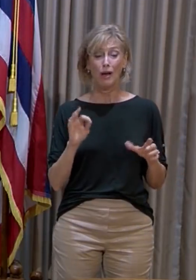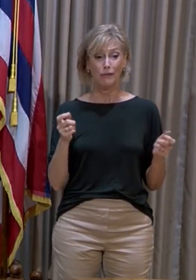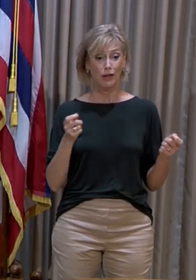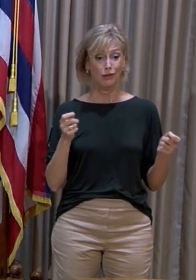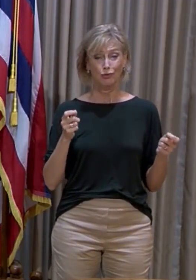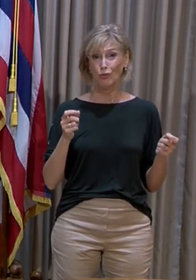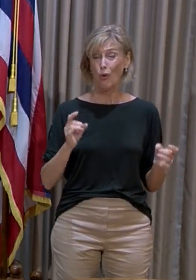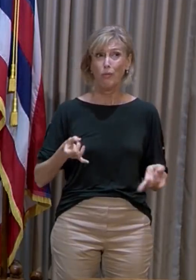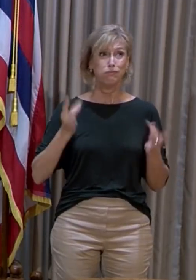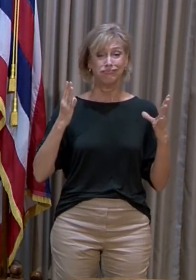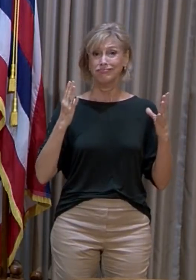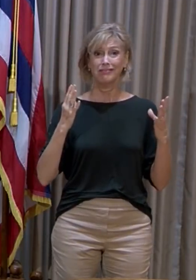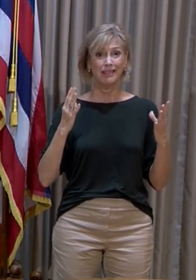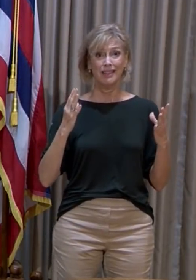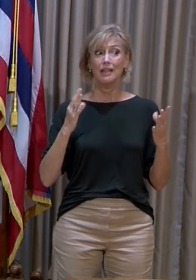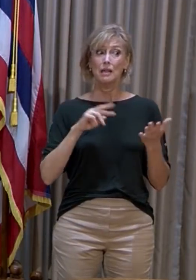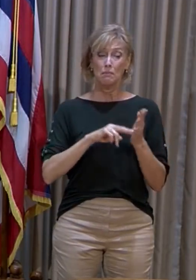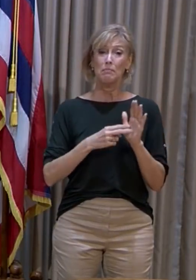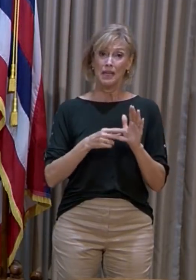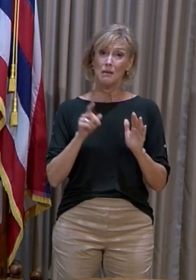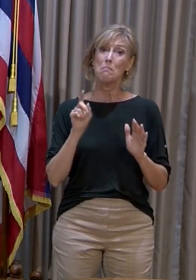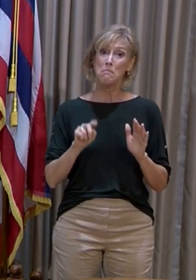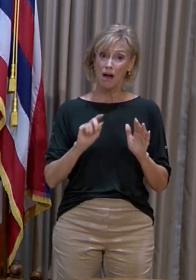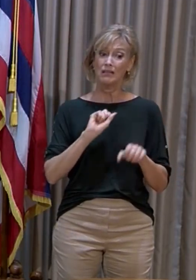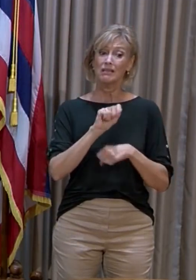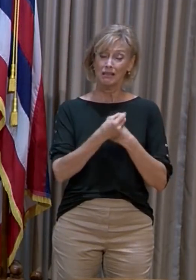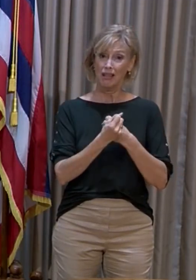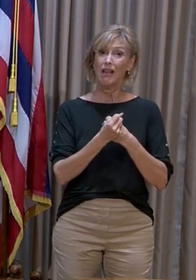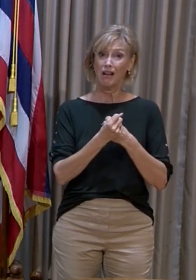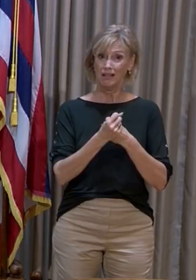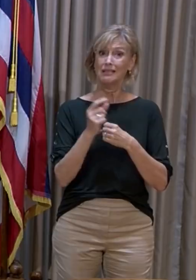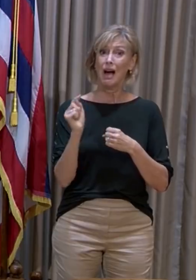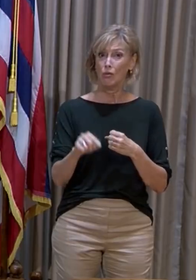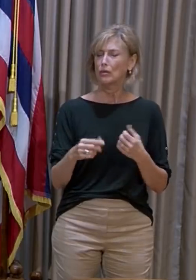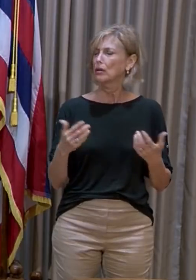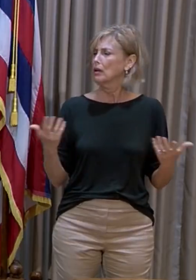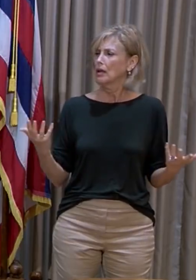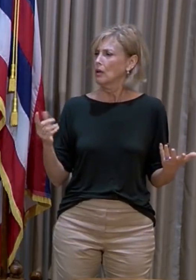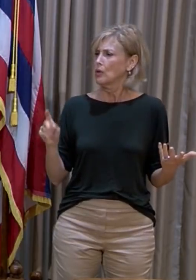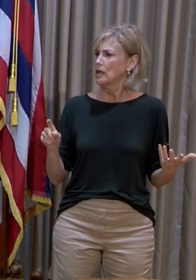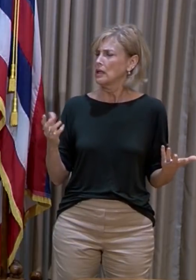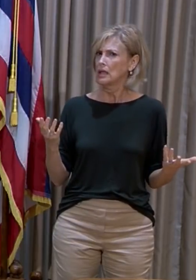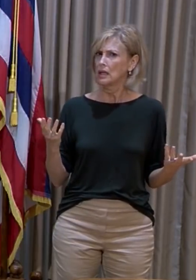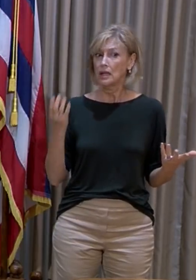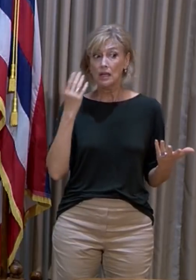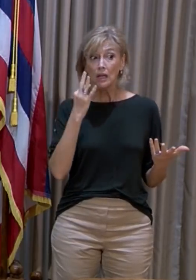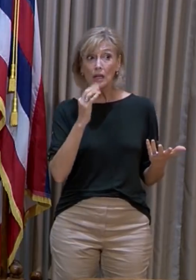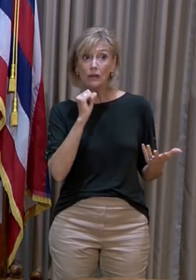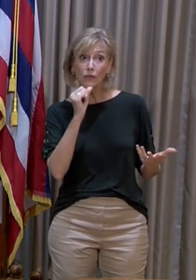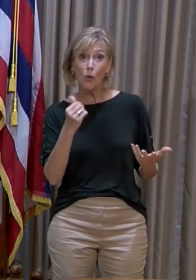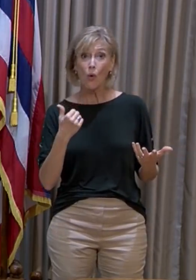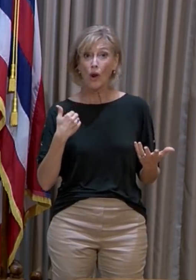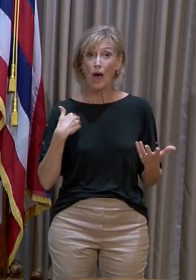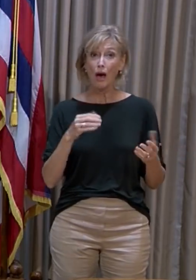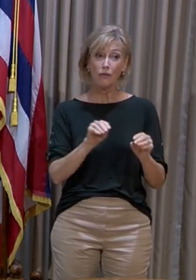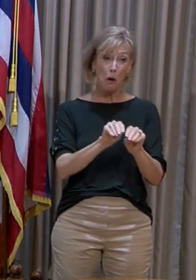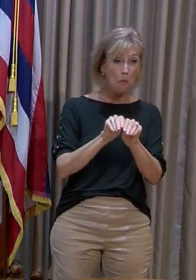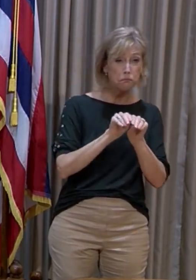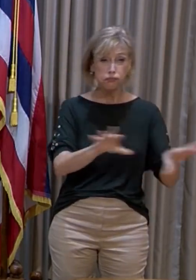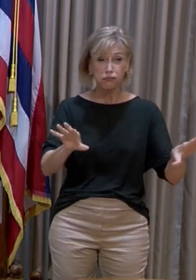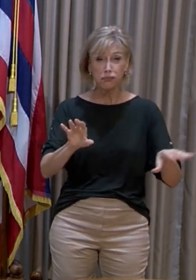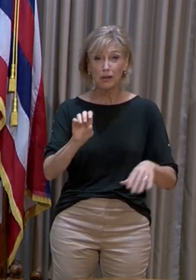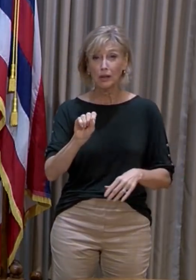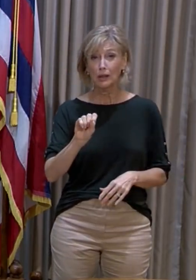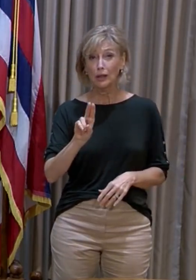crisis level to which a lockdown would be necessary to respond? If you don't have surge capability,